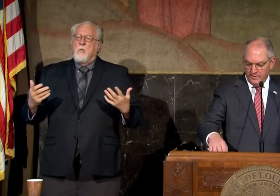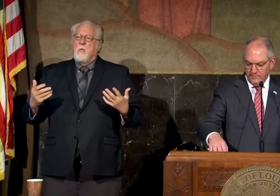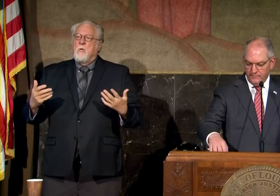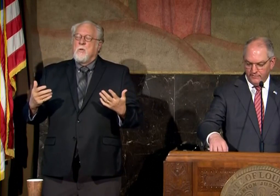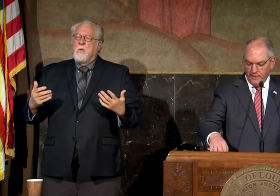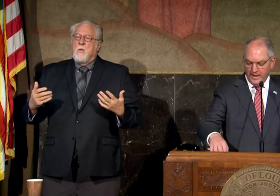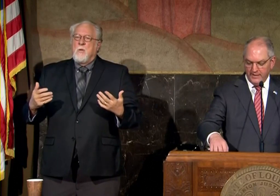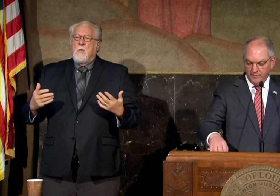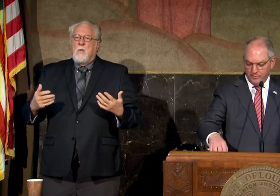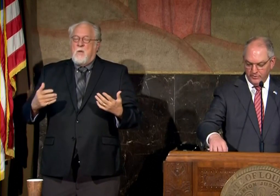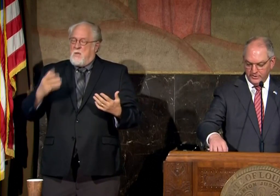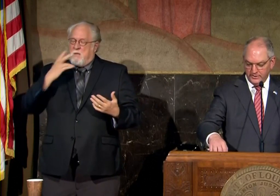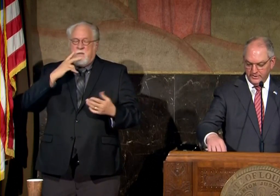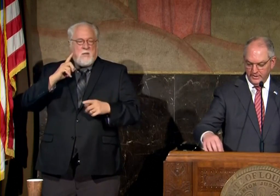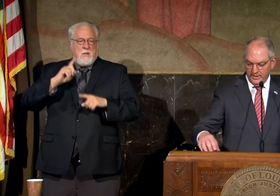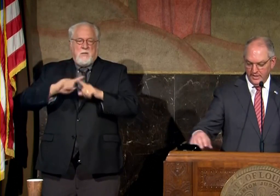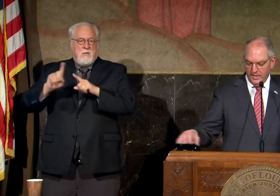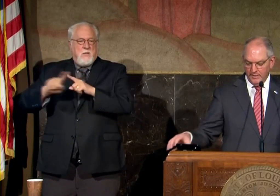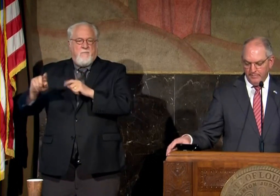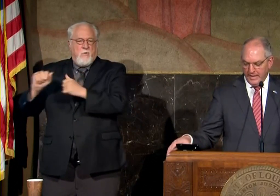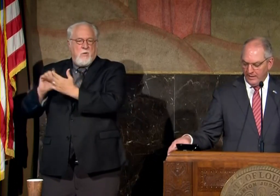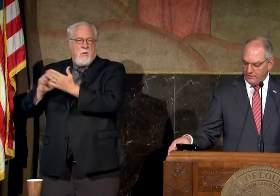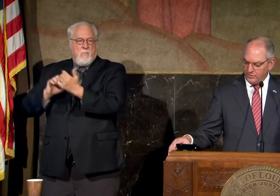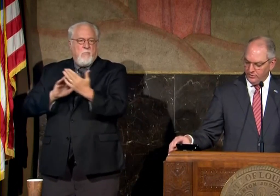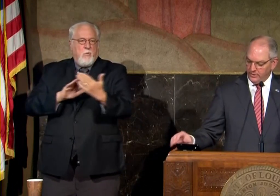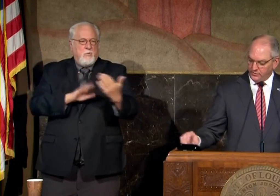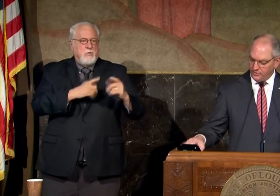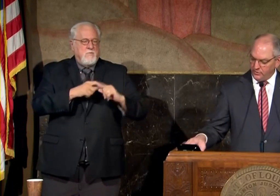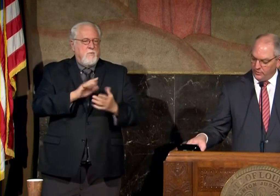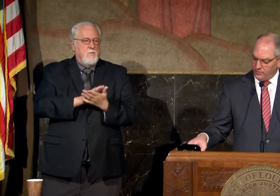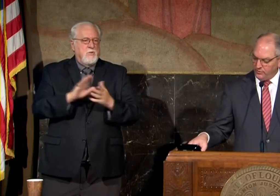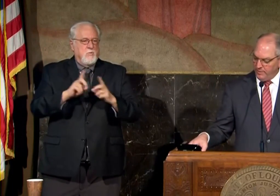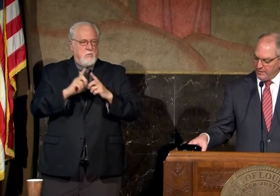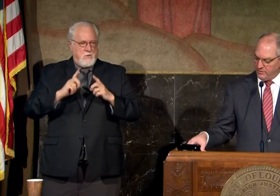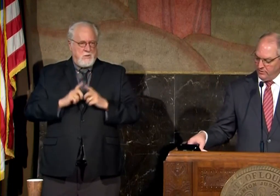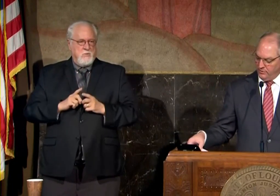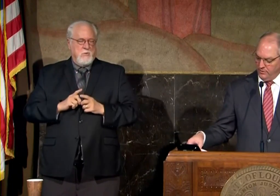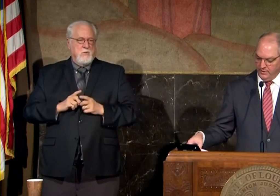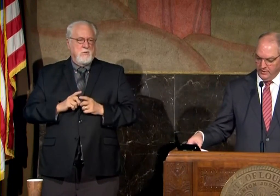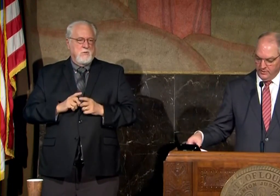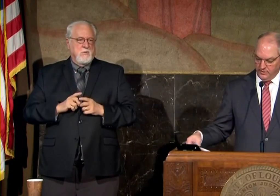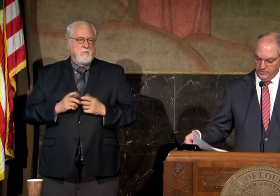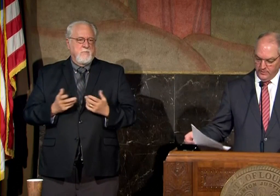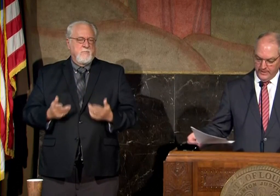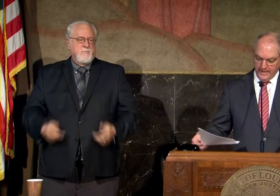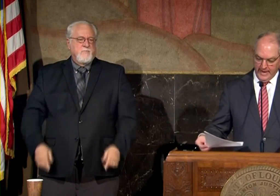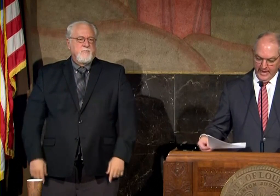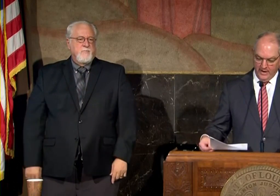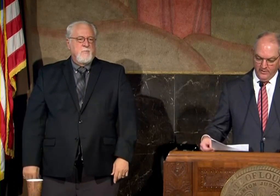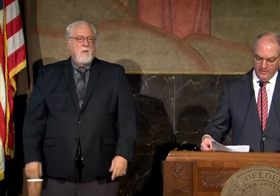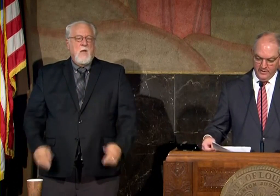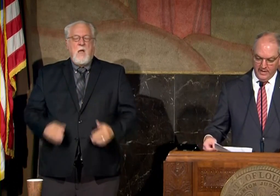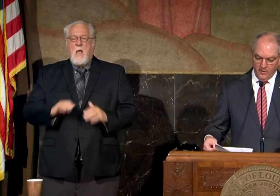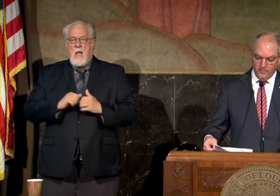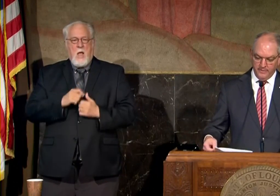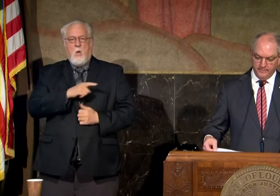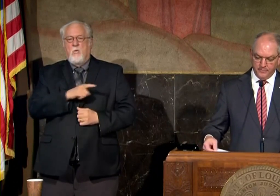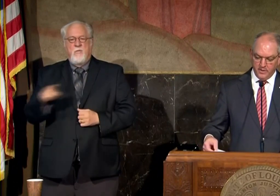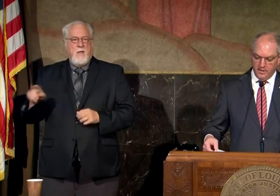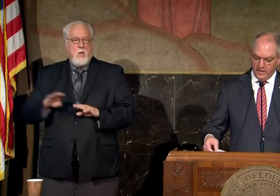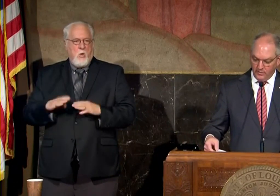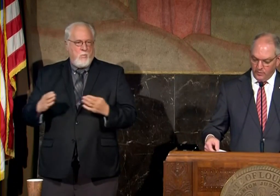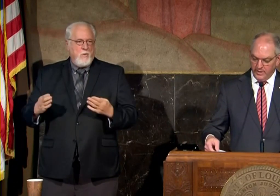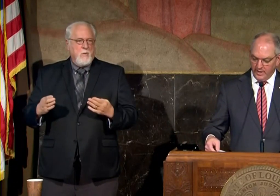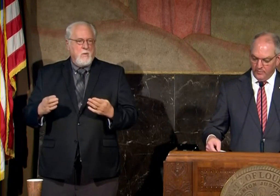a variety of approaches uh by our school districts with respect to to uh how they open